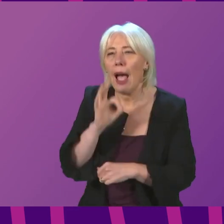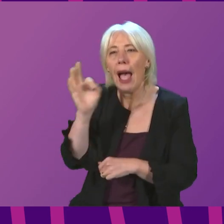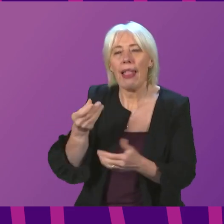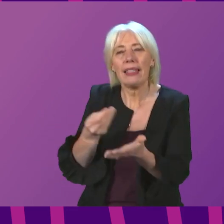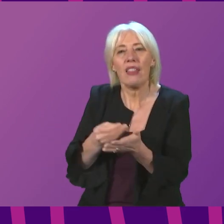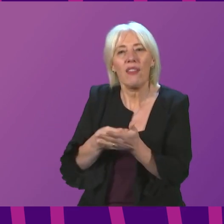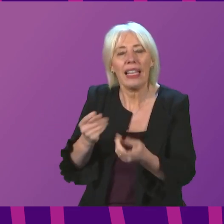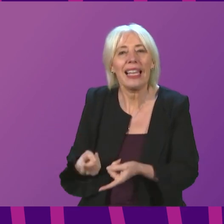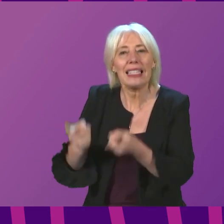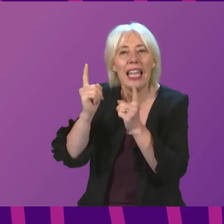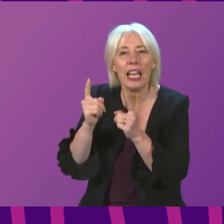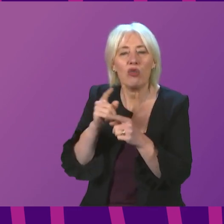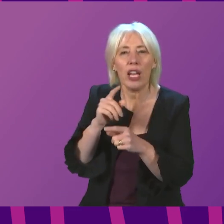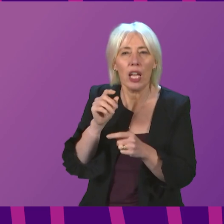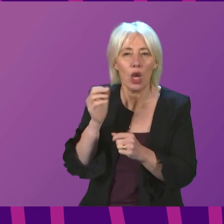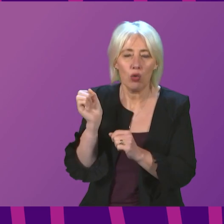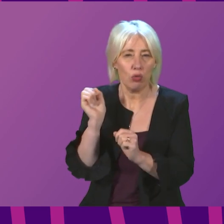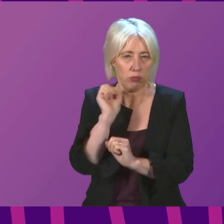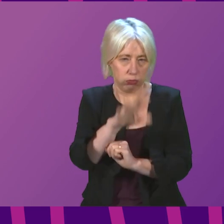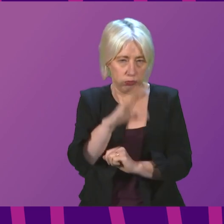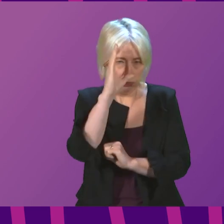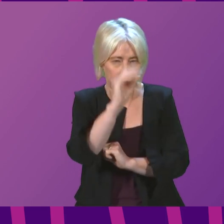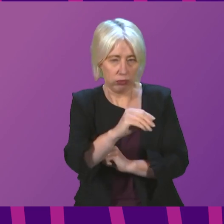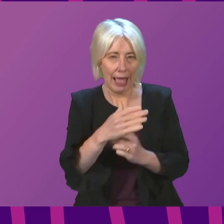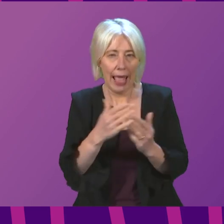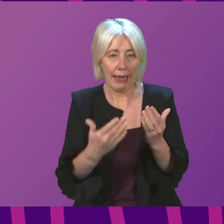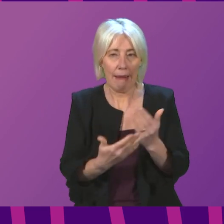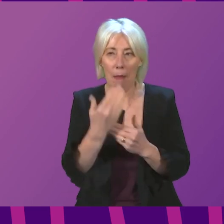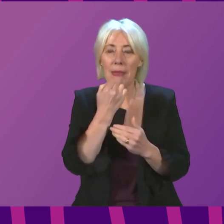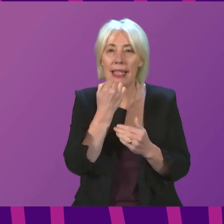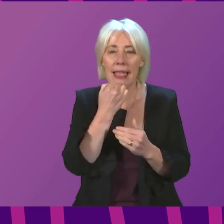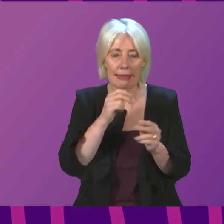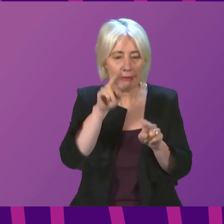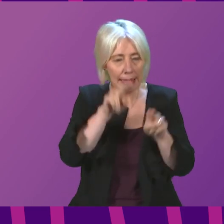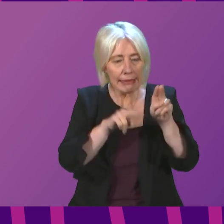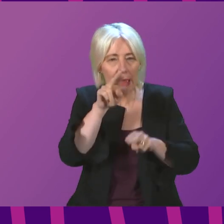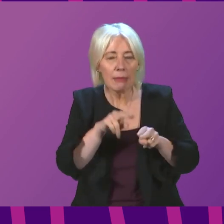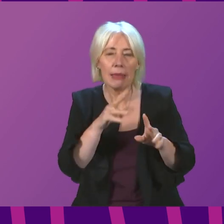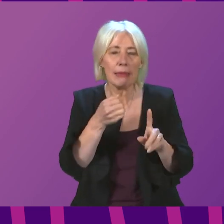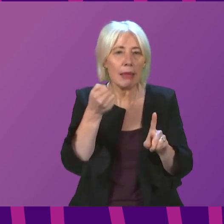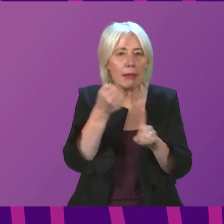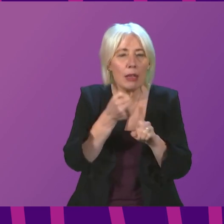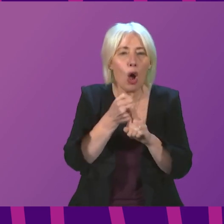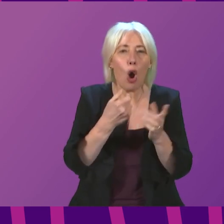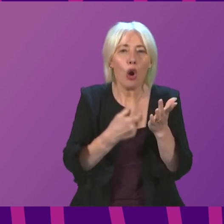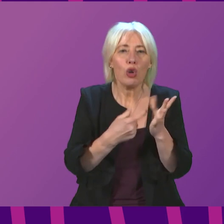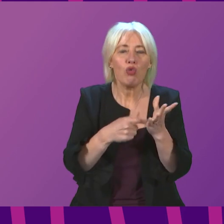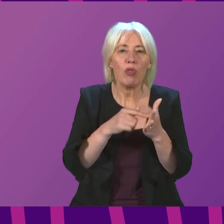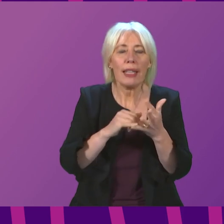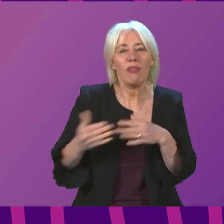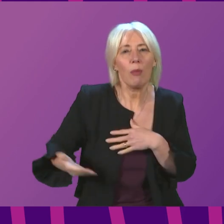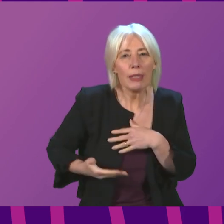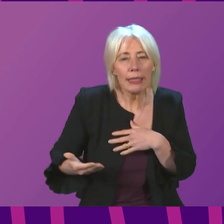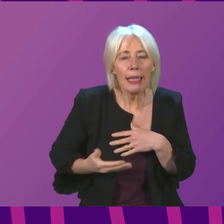to write to the member with any details of current up-to-date assessments of the impact on business rates, revenue of the current